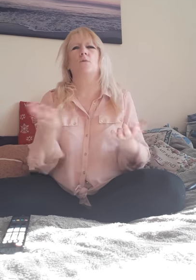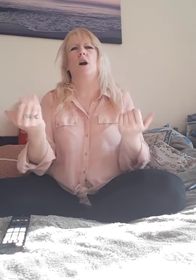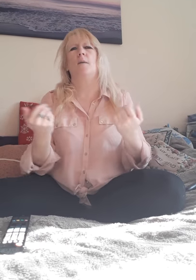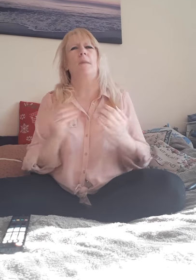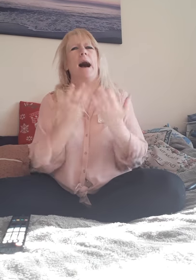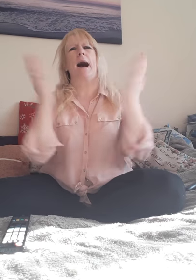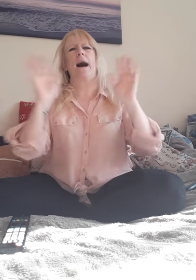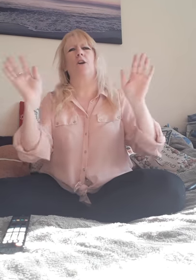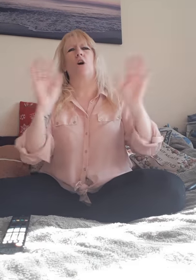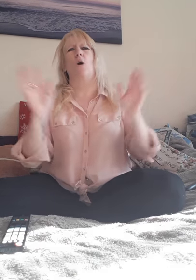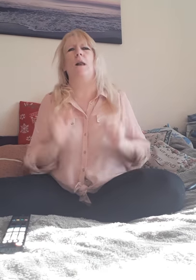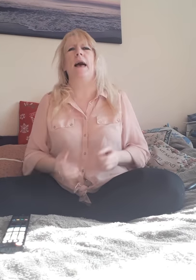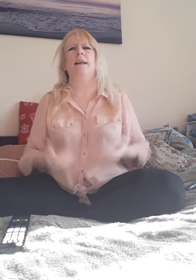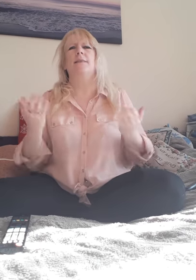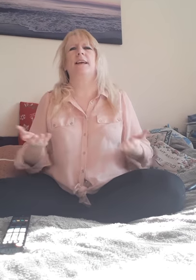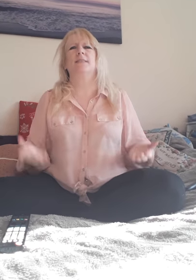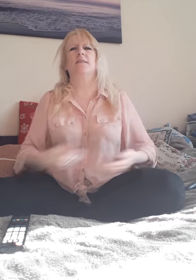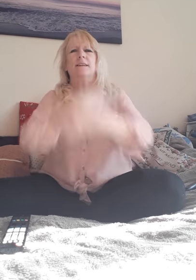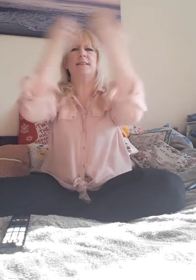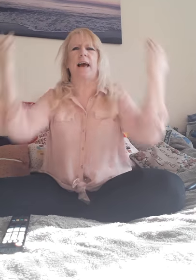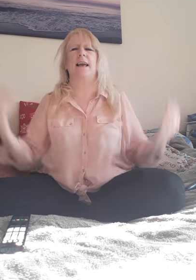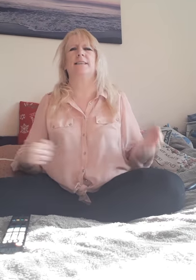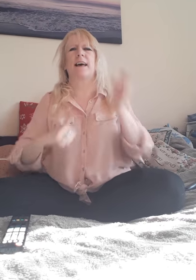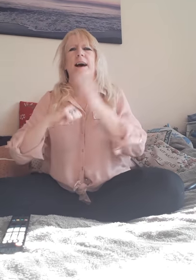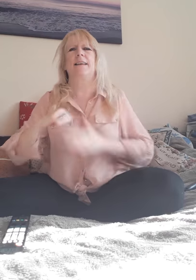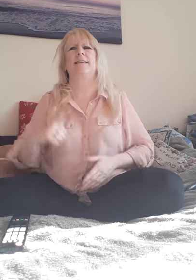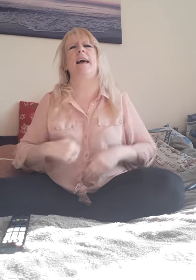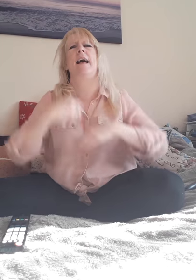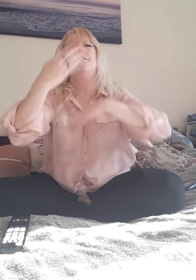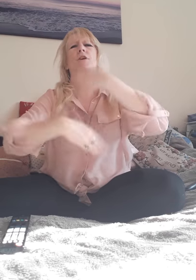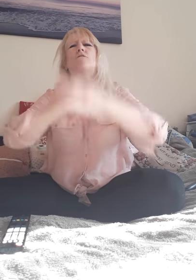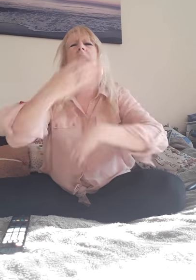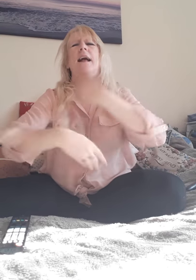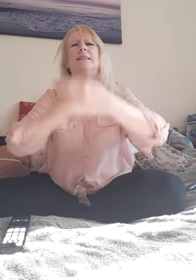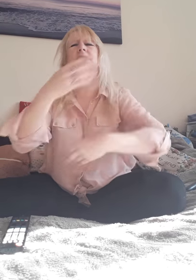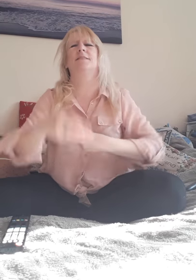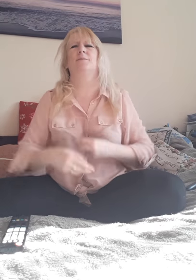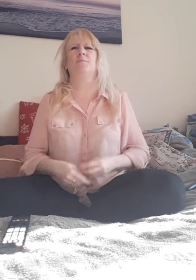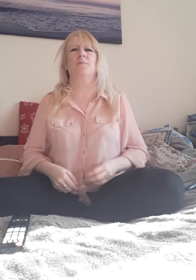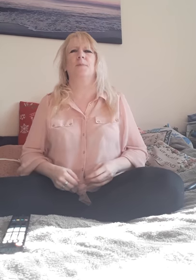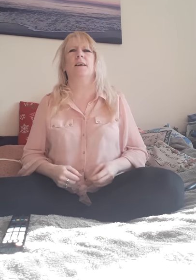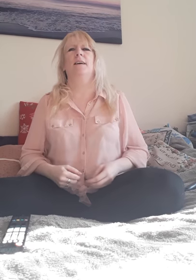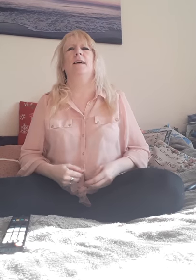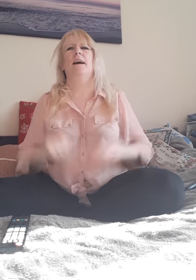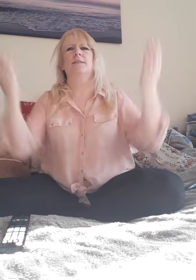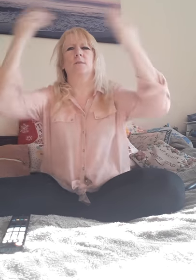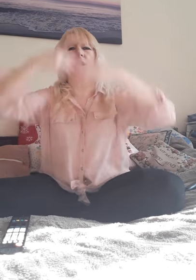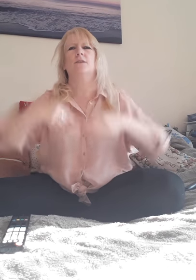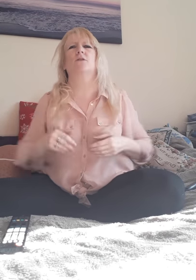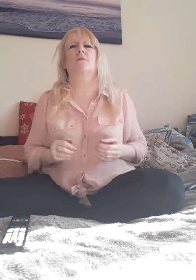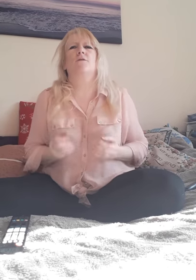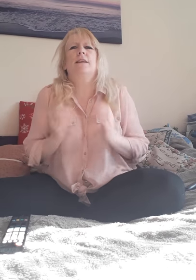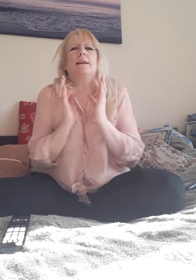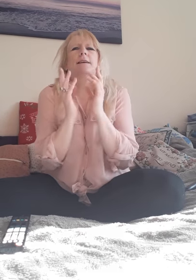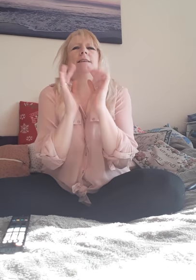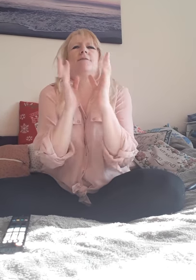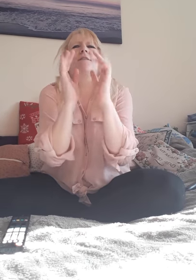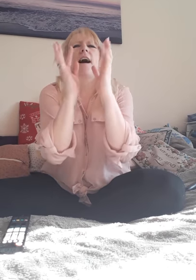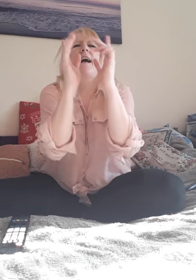come at all, and these are the days that never end. There's some that you breathe in fire,